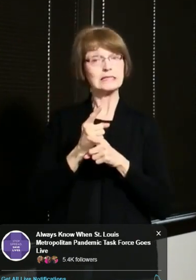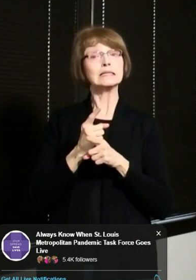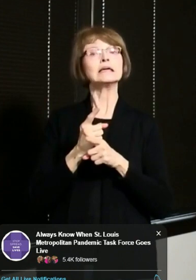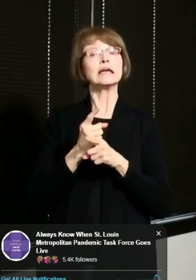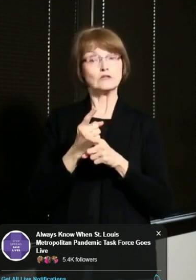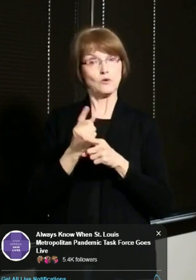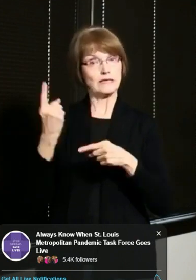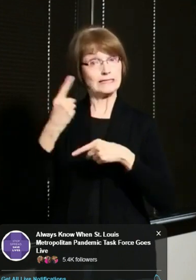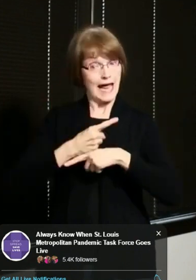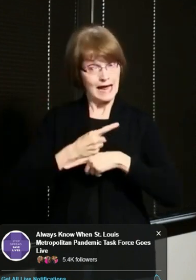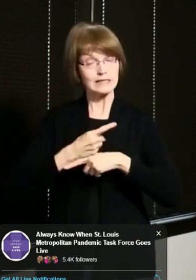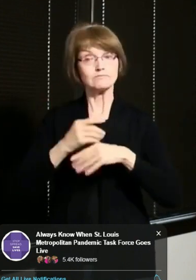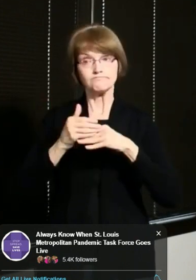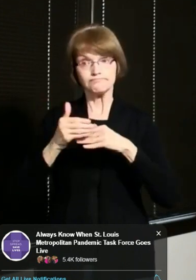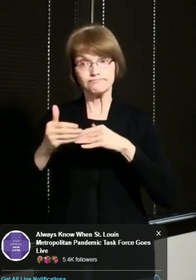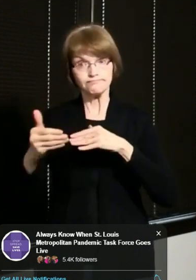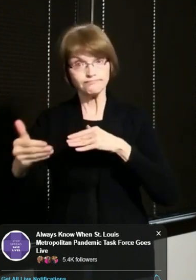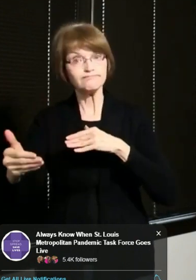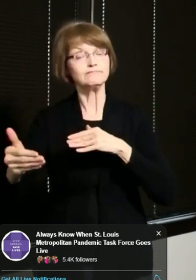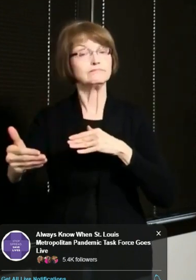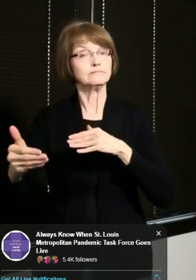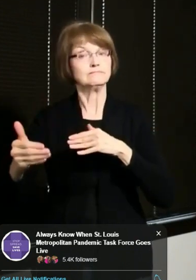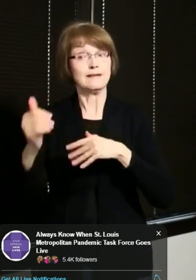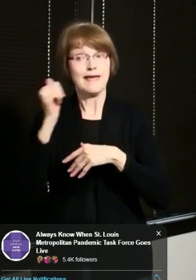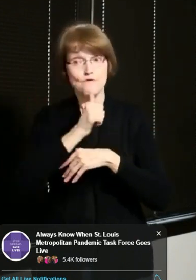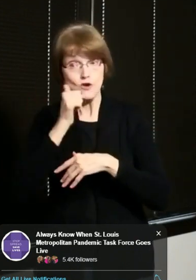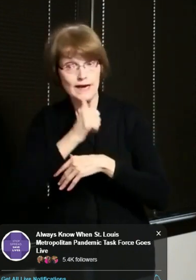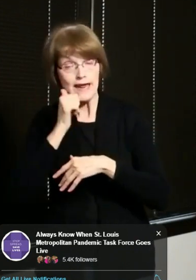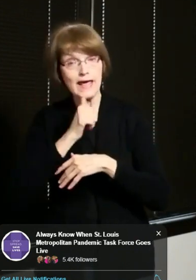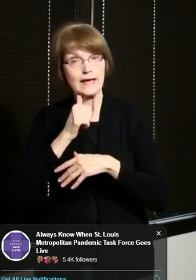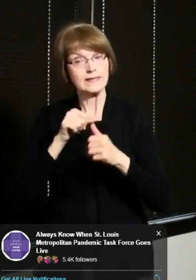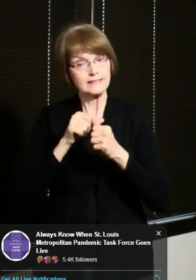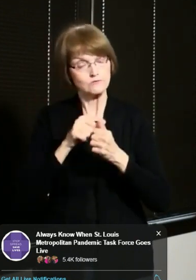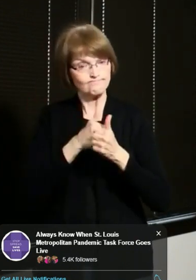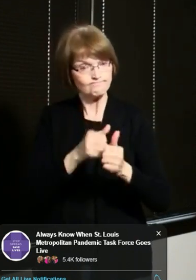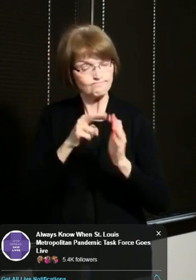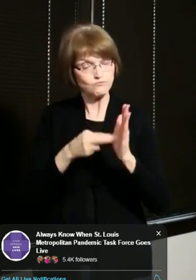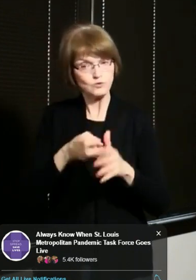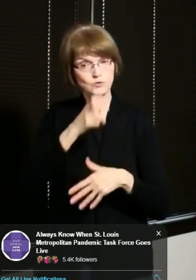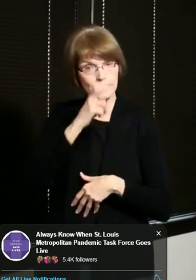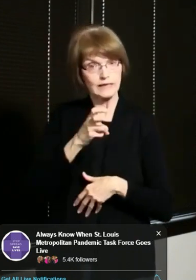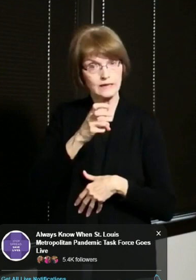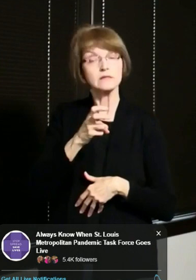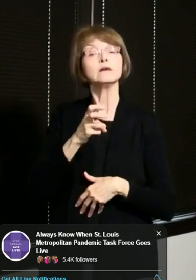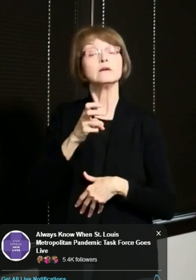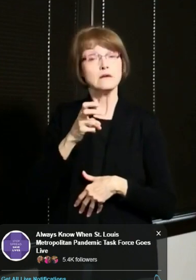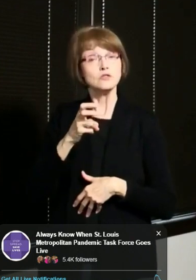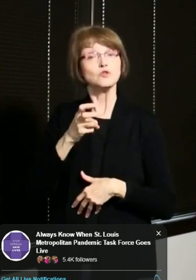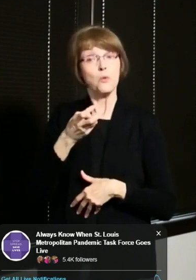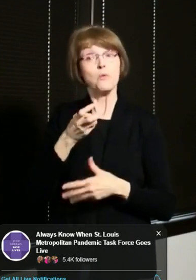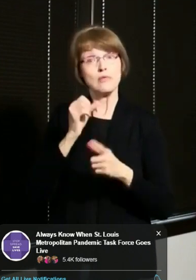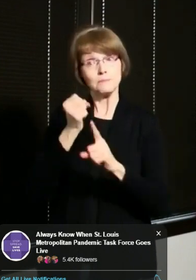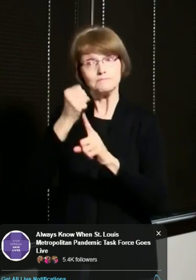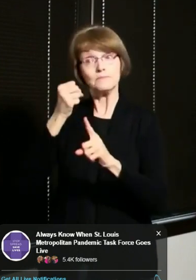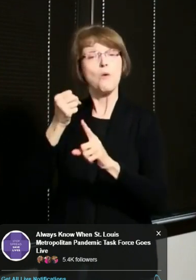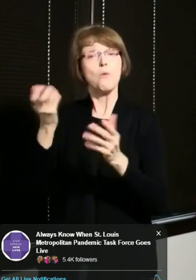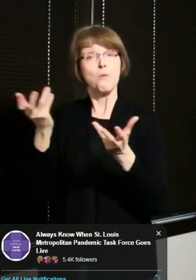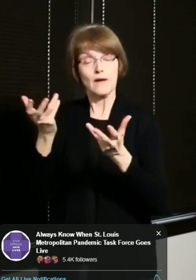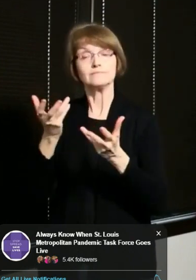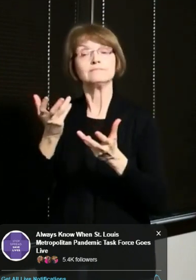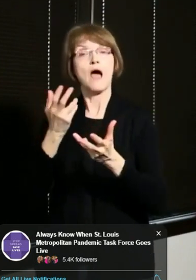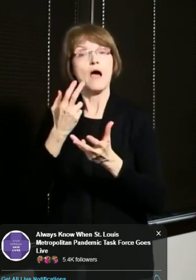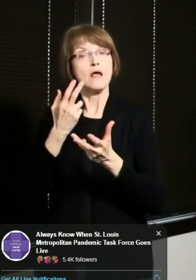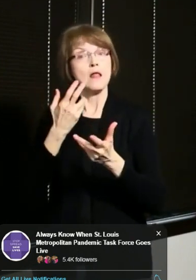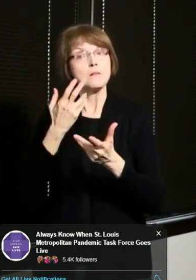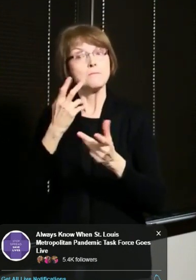move us across the crest of hospitalizations. And start to bring the number down gradually. And that